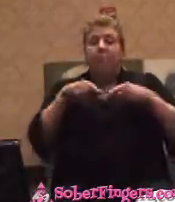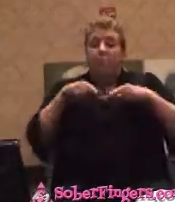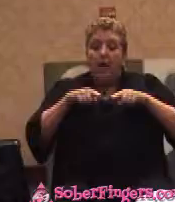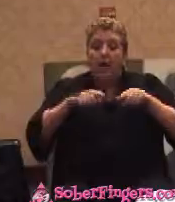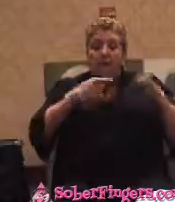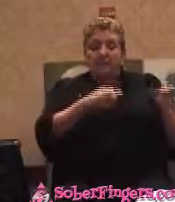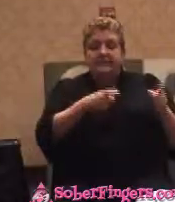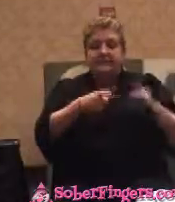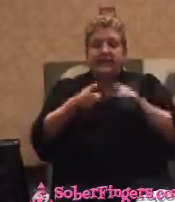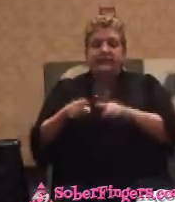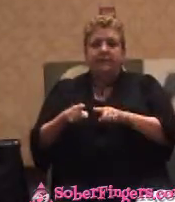lean on Jared.